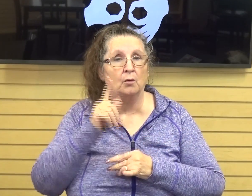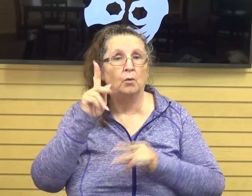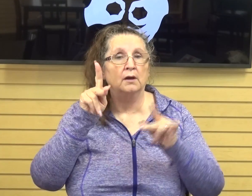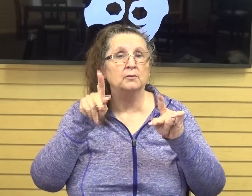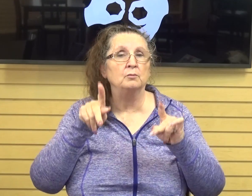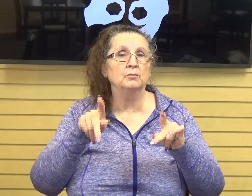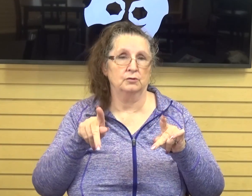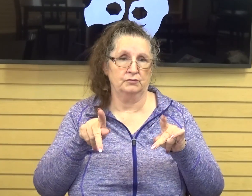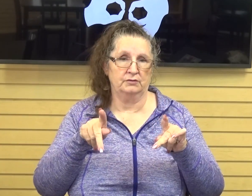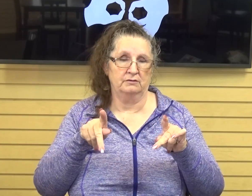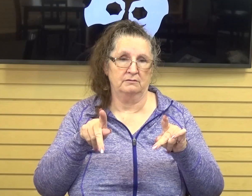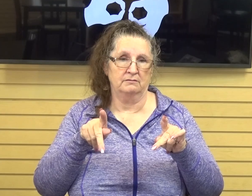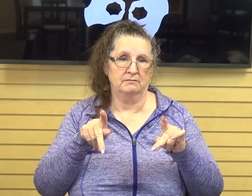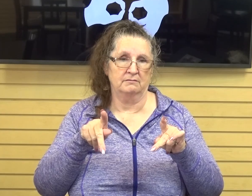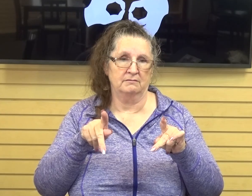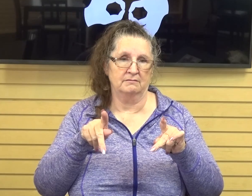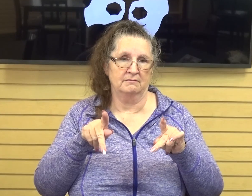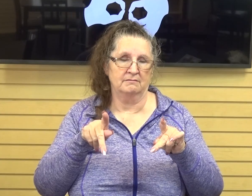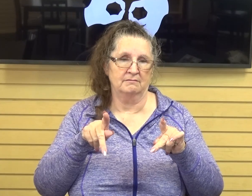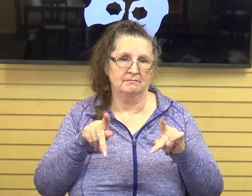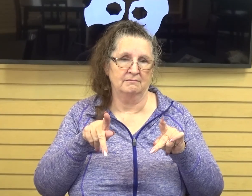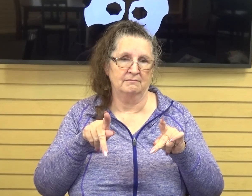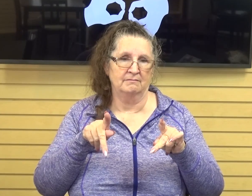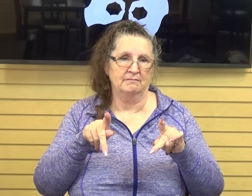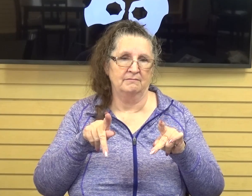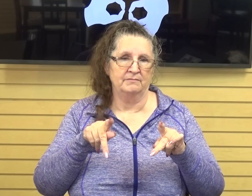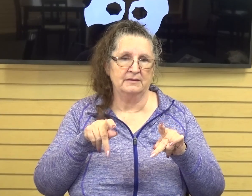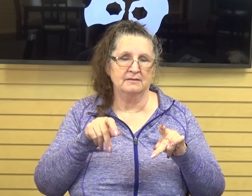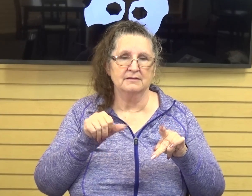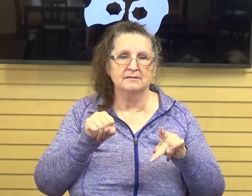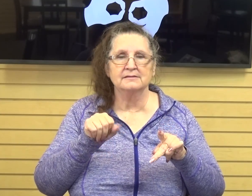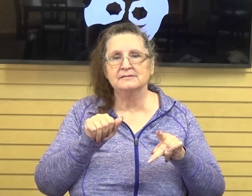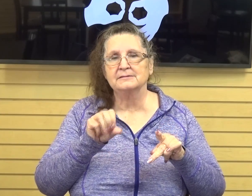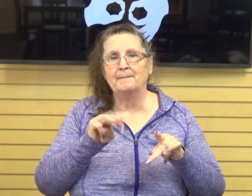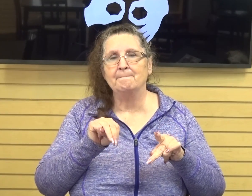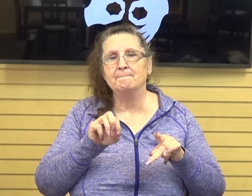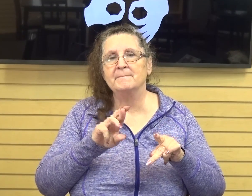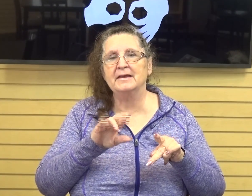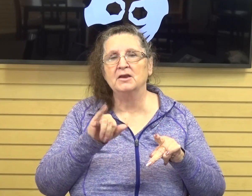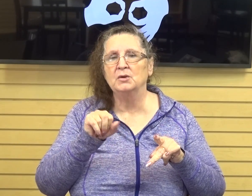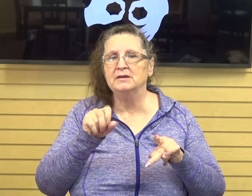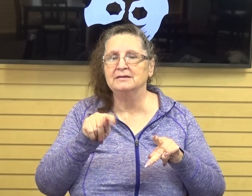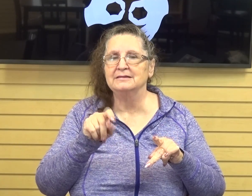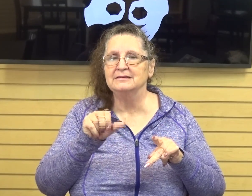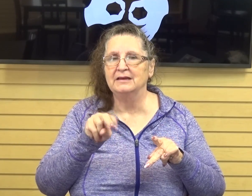the Samaritan woman, the woman at the well. You know the story.